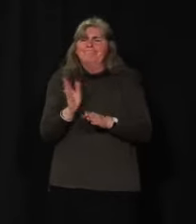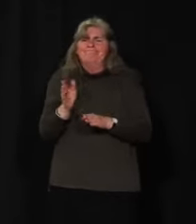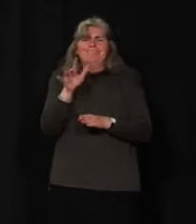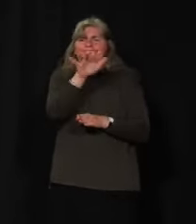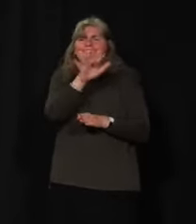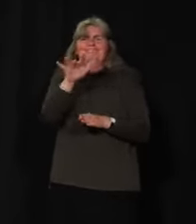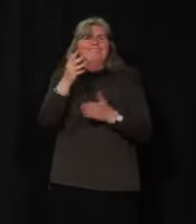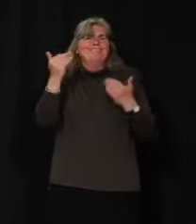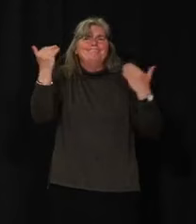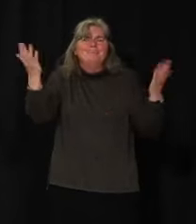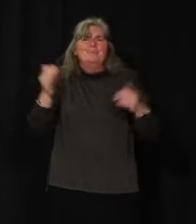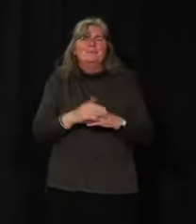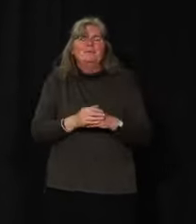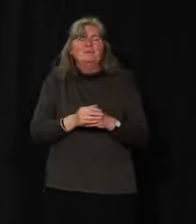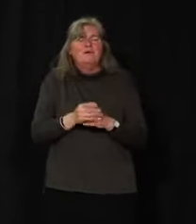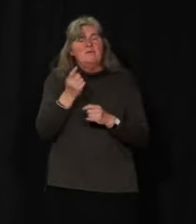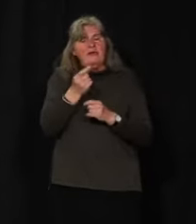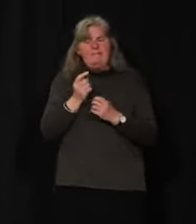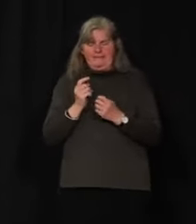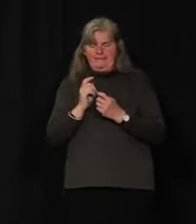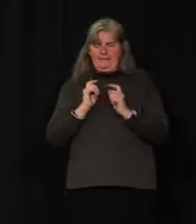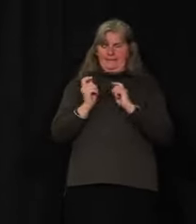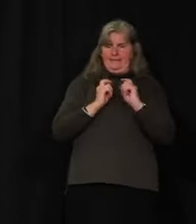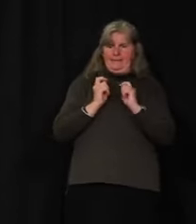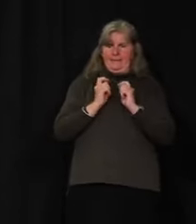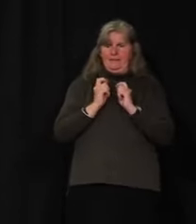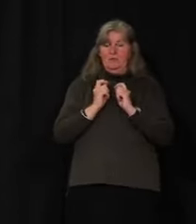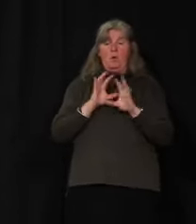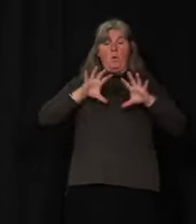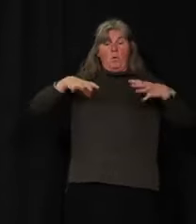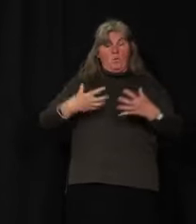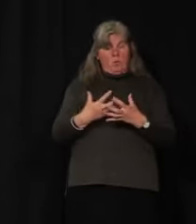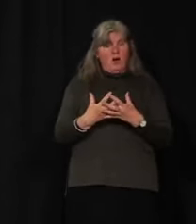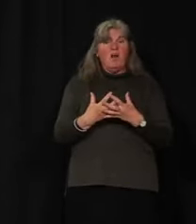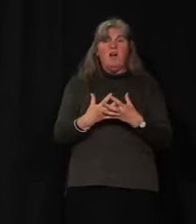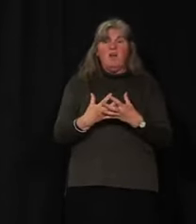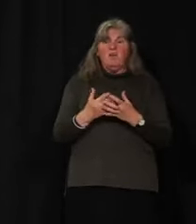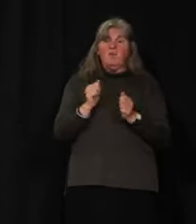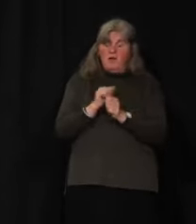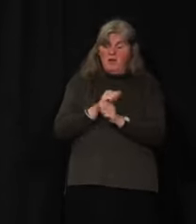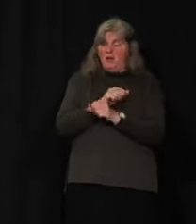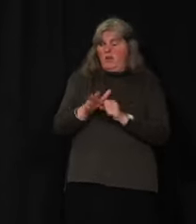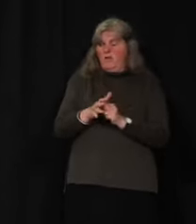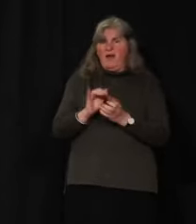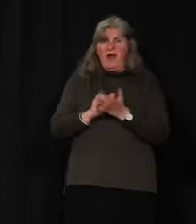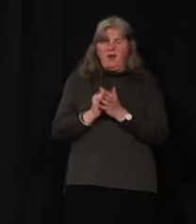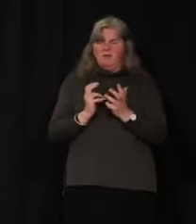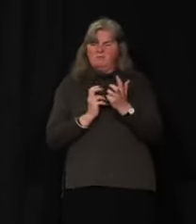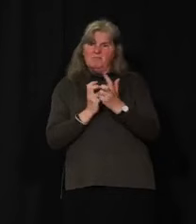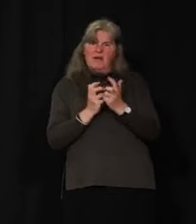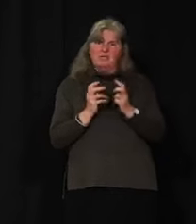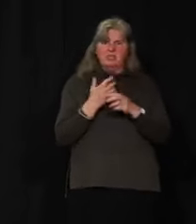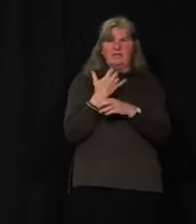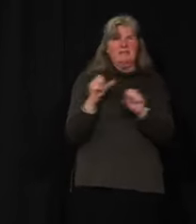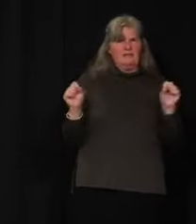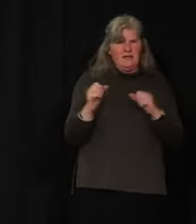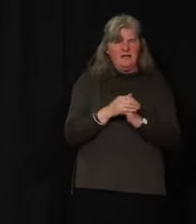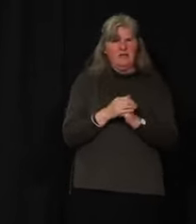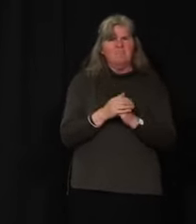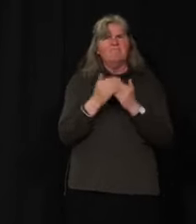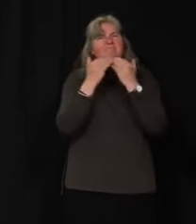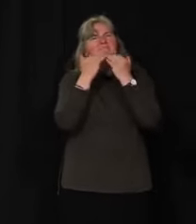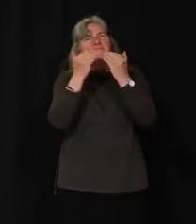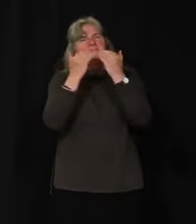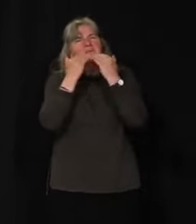a world where we can live safely with this virus. We thank everyone for their cooperation and for making